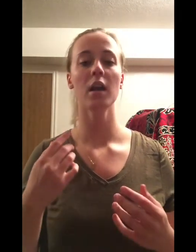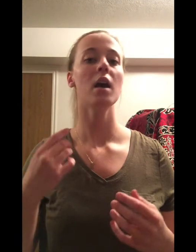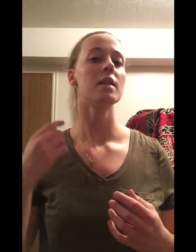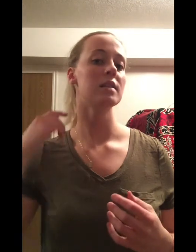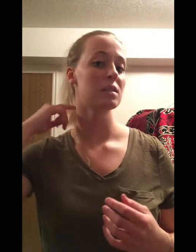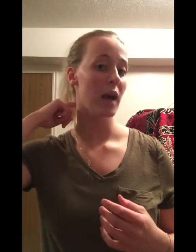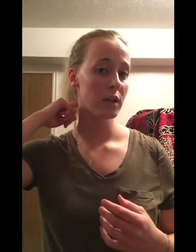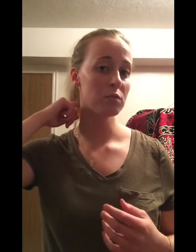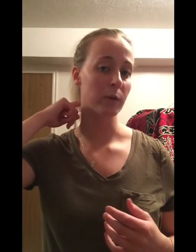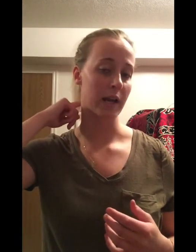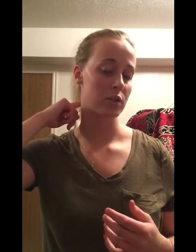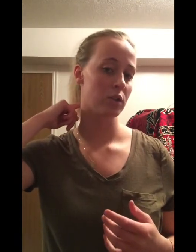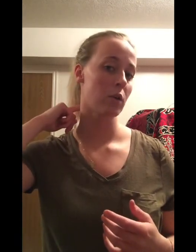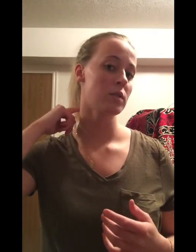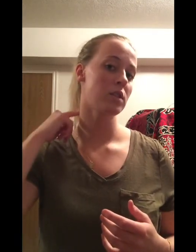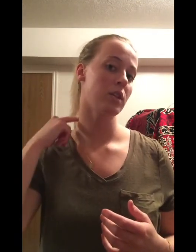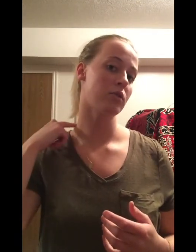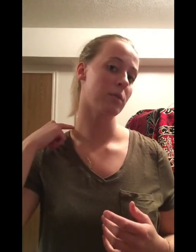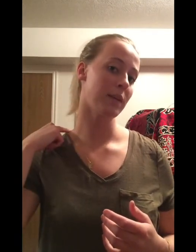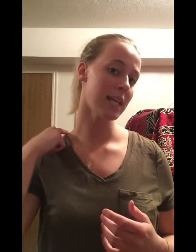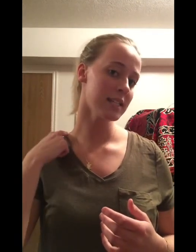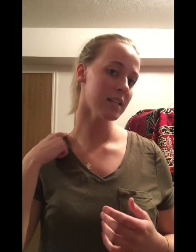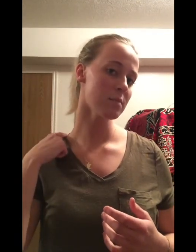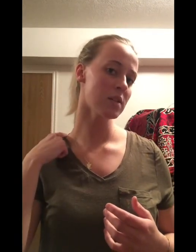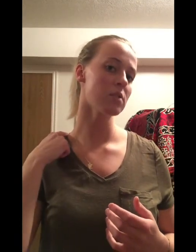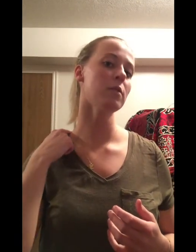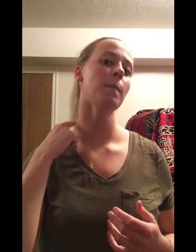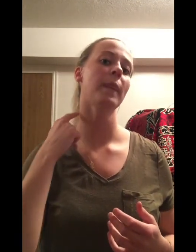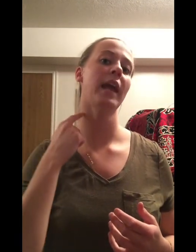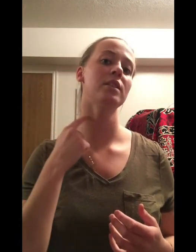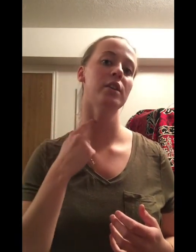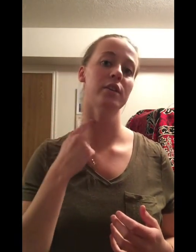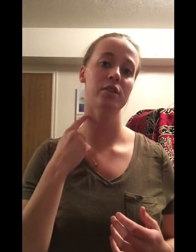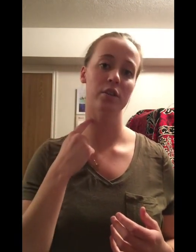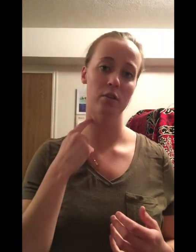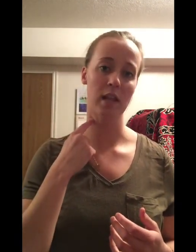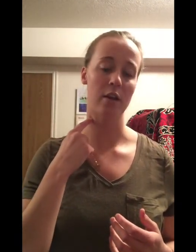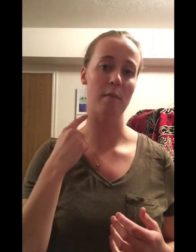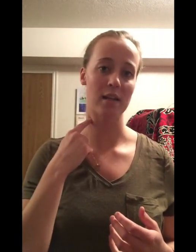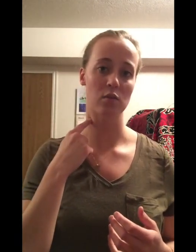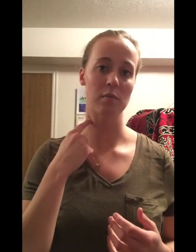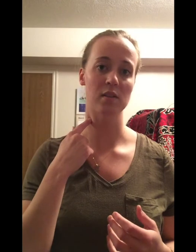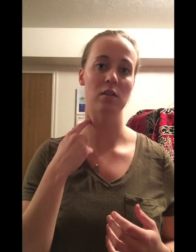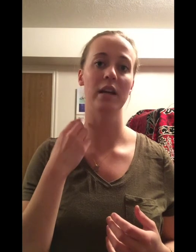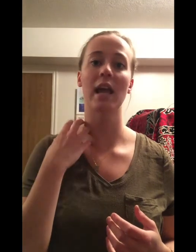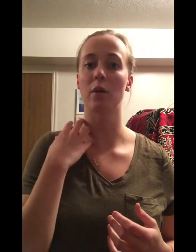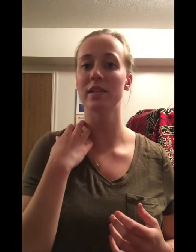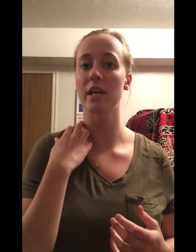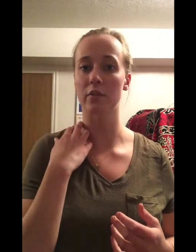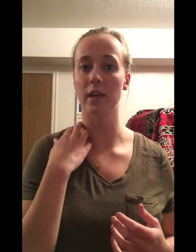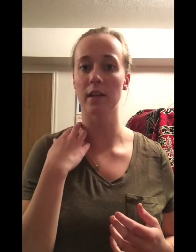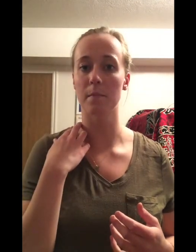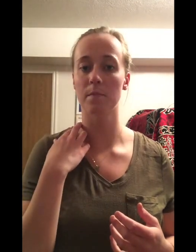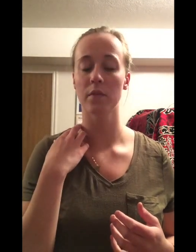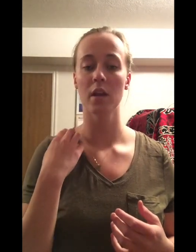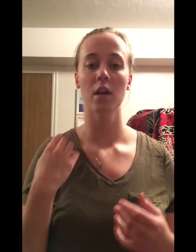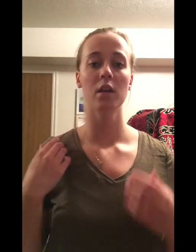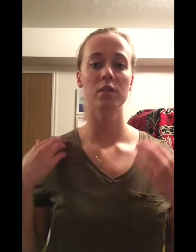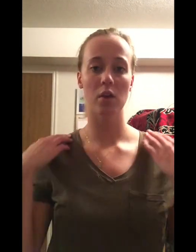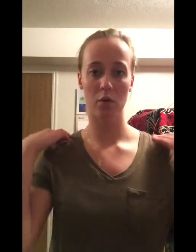The spinal branch goes to your trapezius muscle and to your sternocleidomastoid muscle and helps innervate them. So